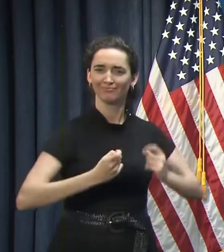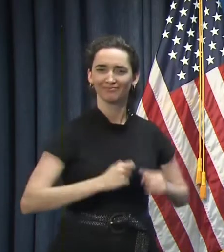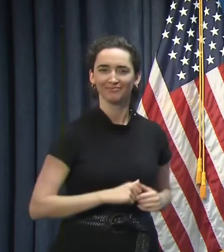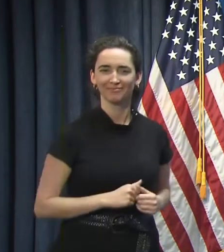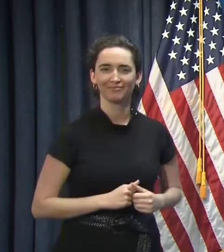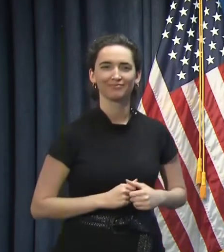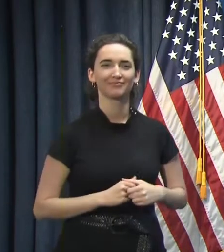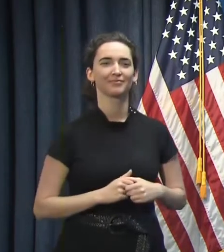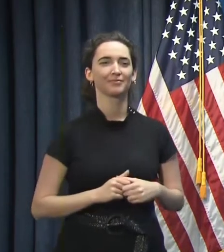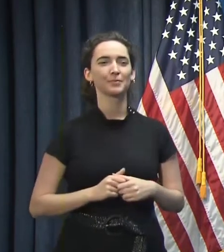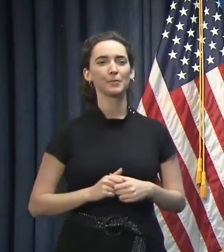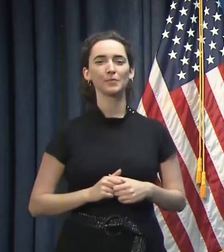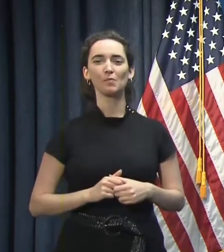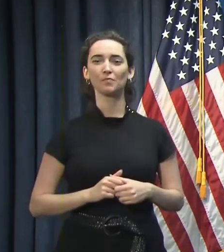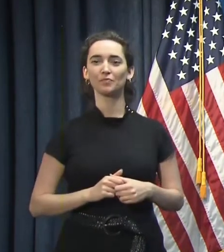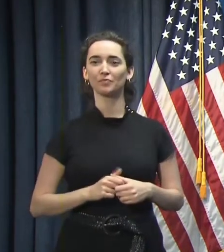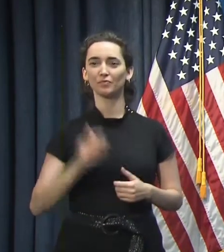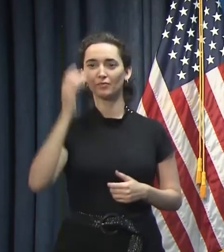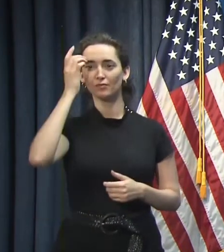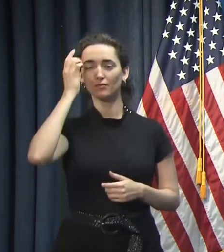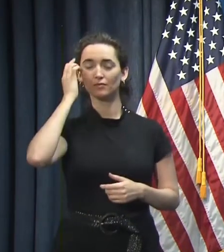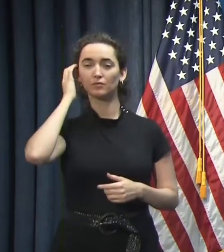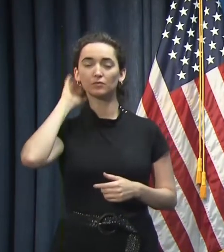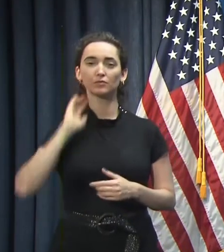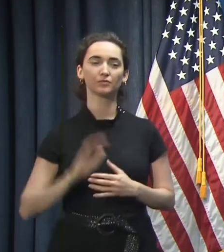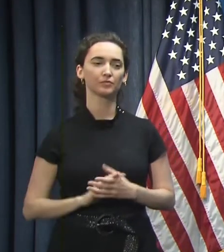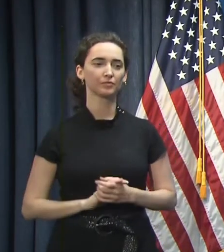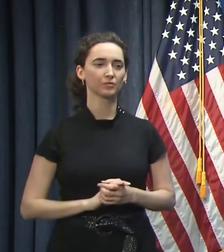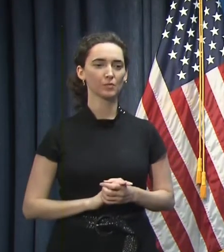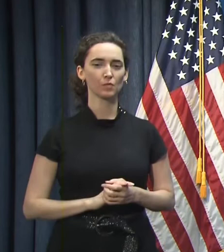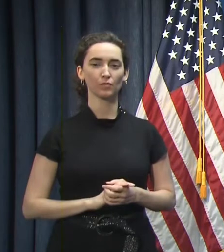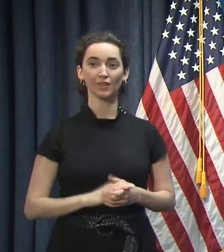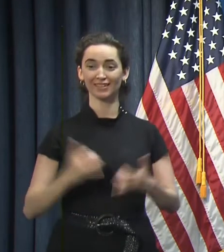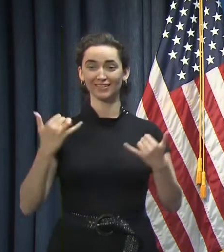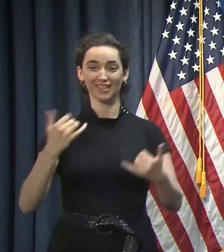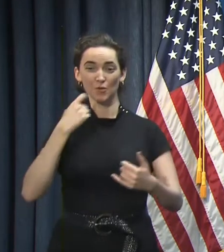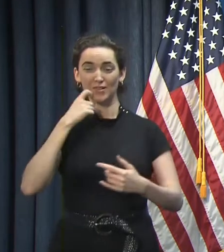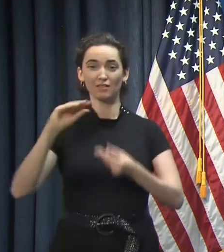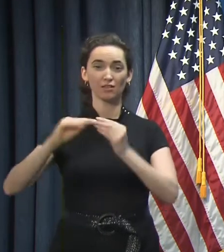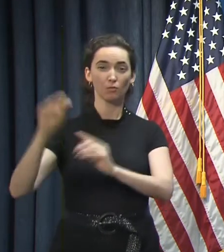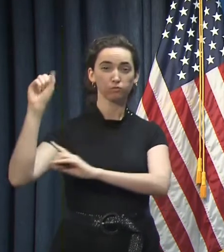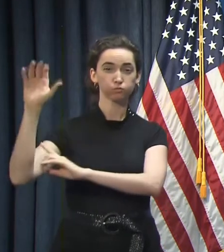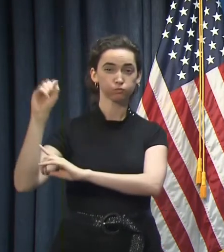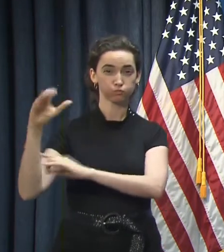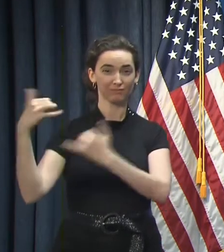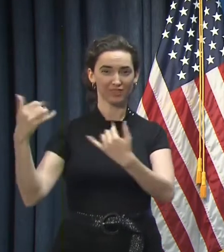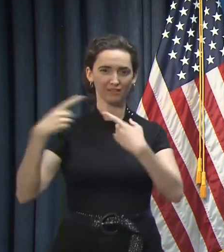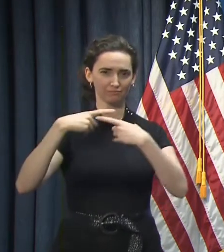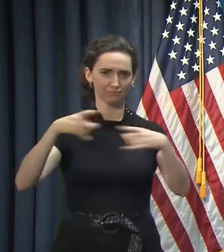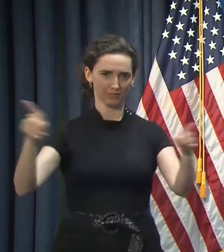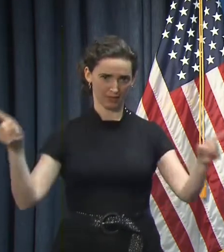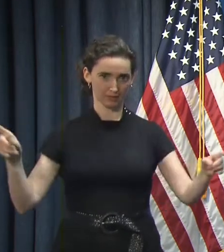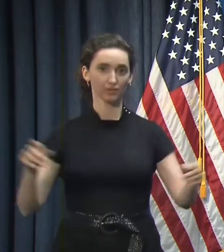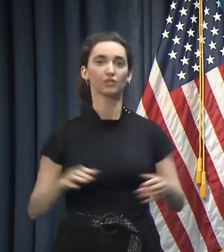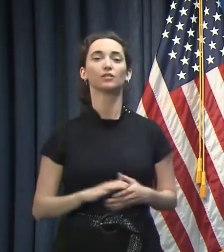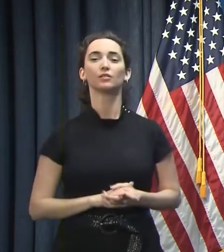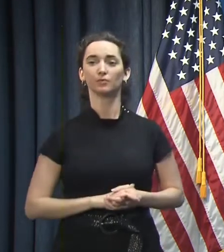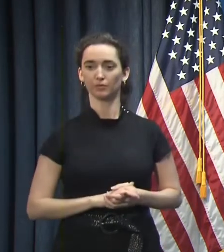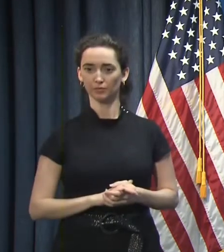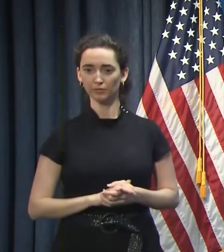So getting right into the latest numbers that we received today, we are reporting